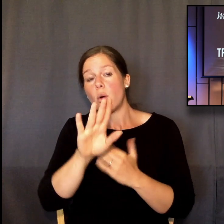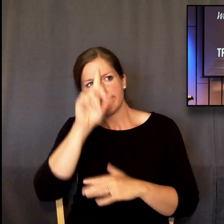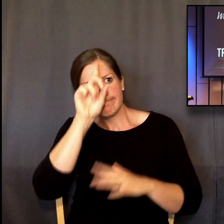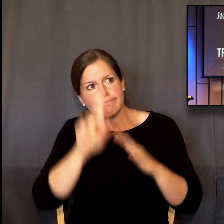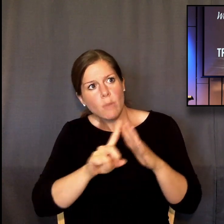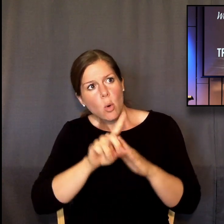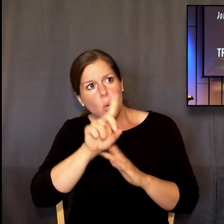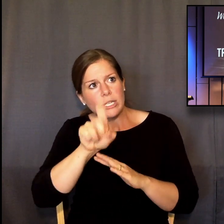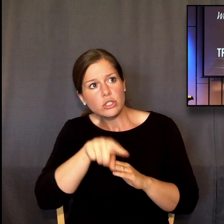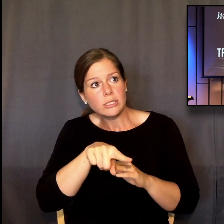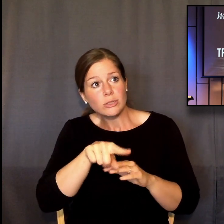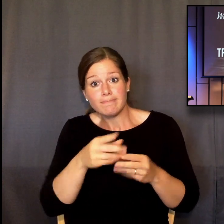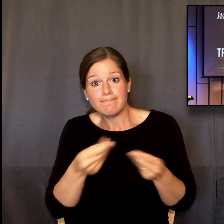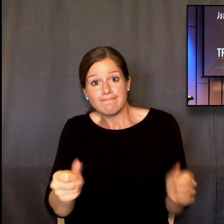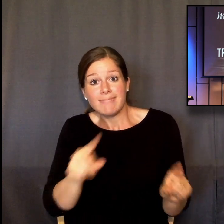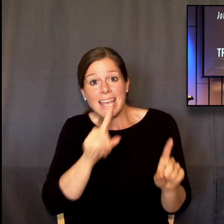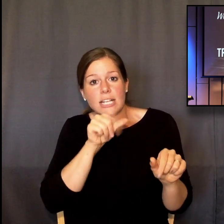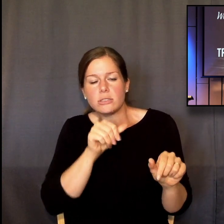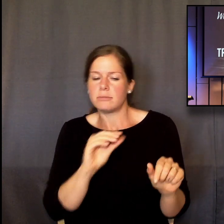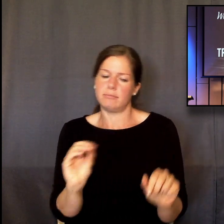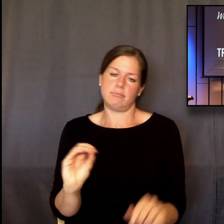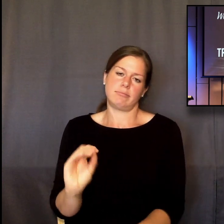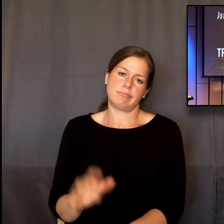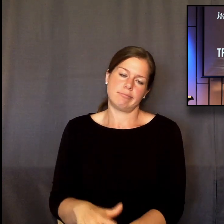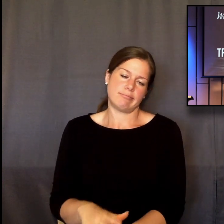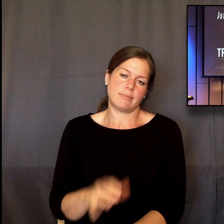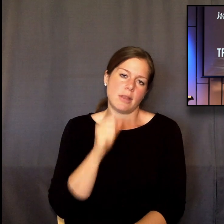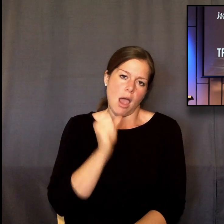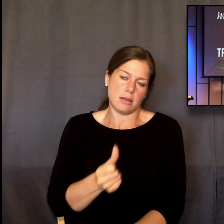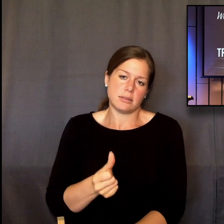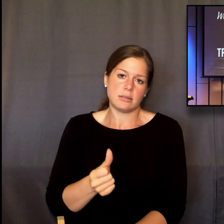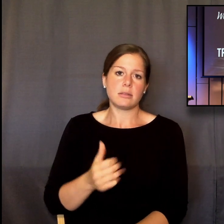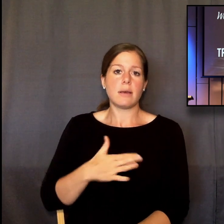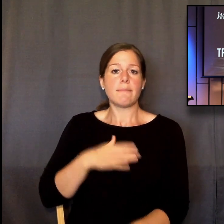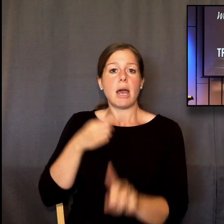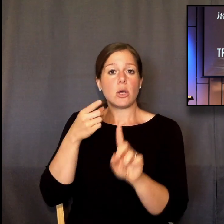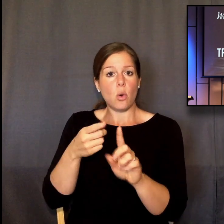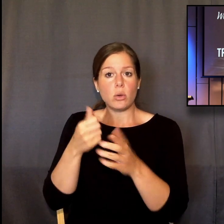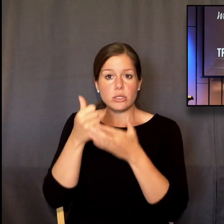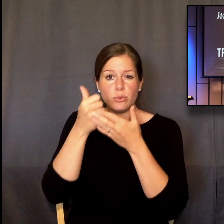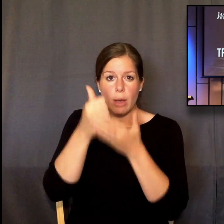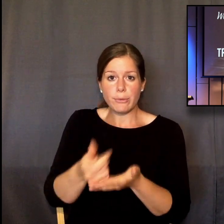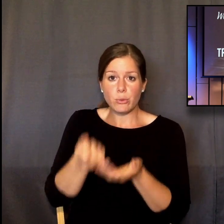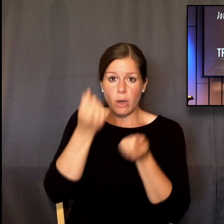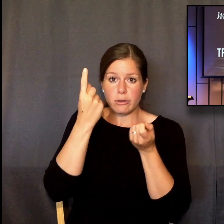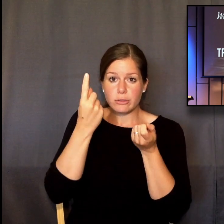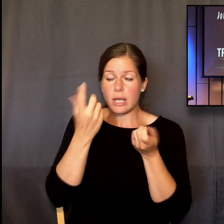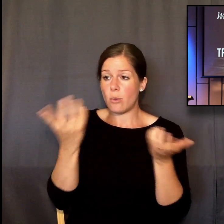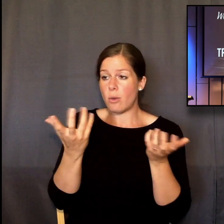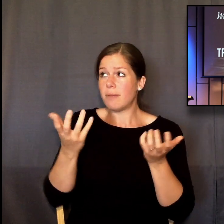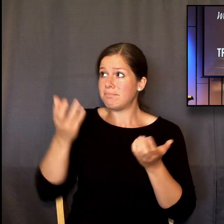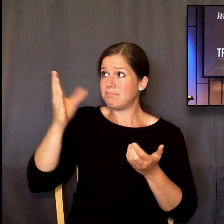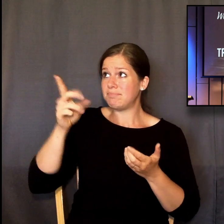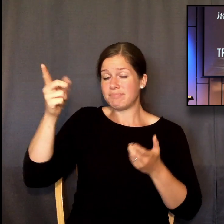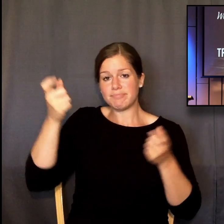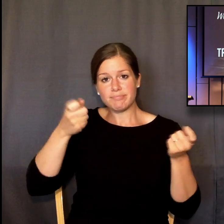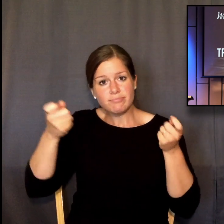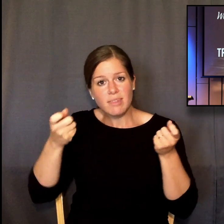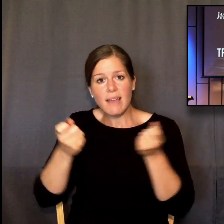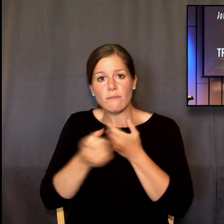says about God's control in every situation, including the situation we are facing right now in this worldwide